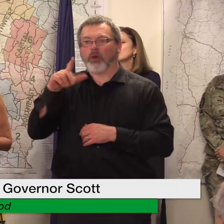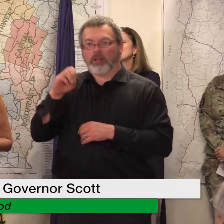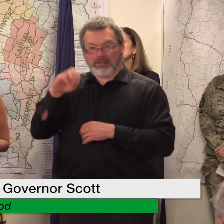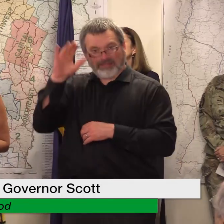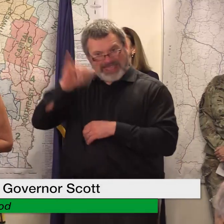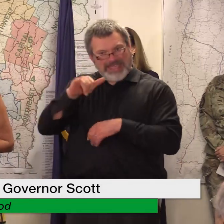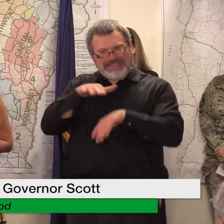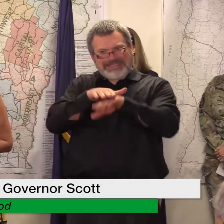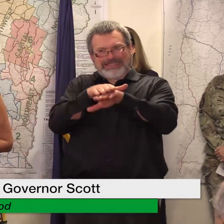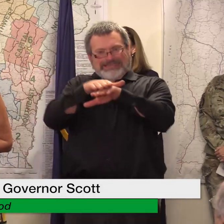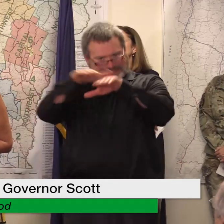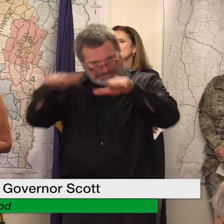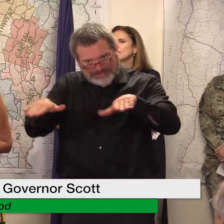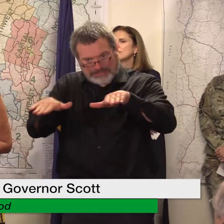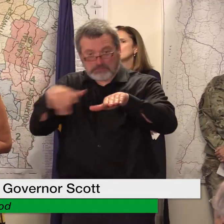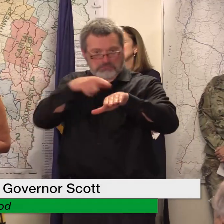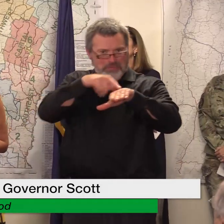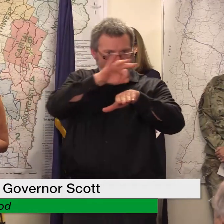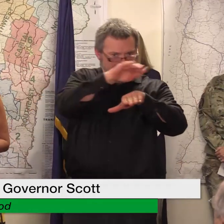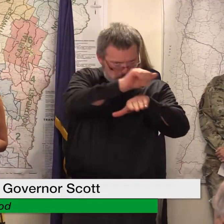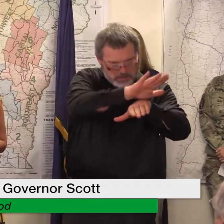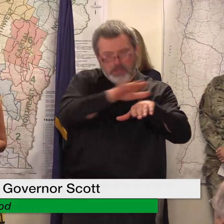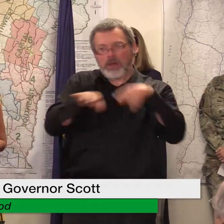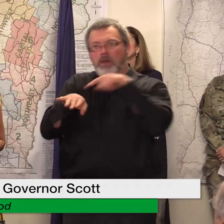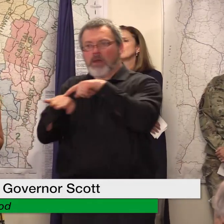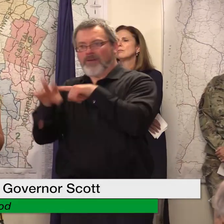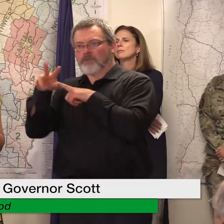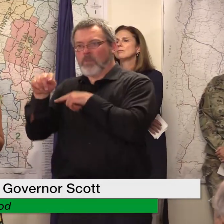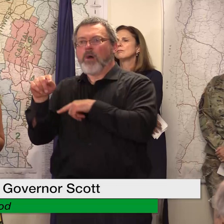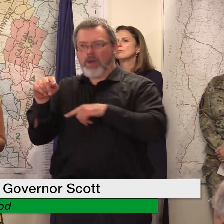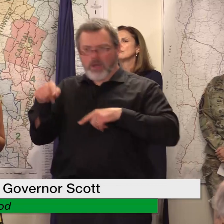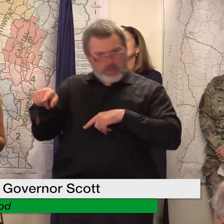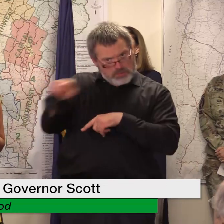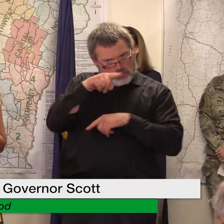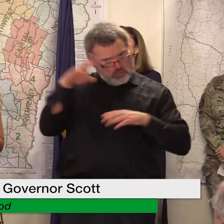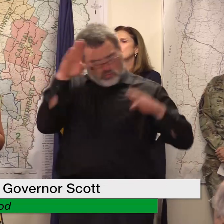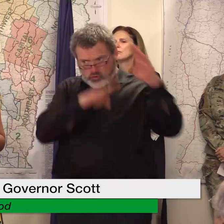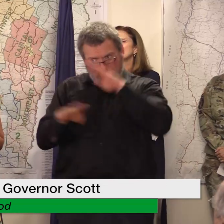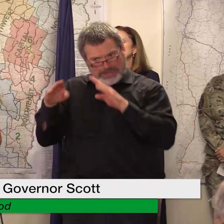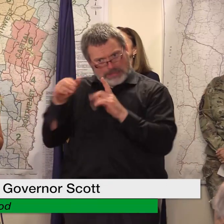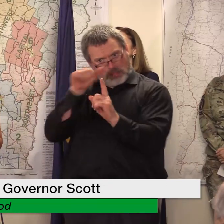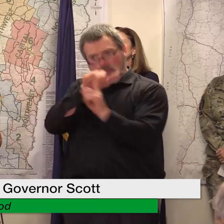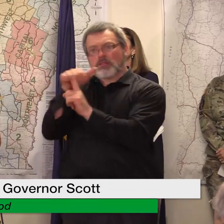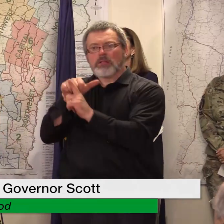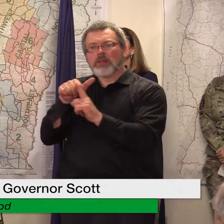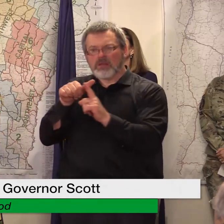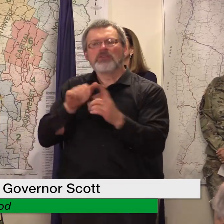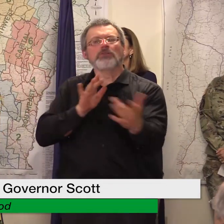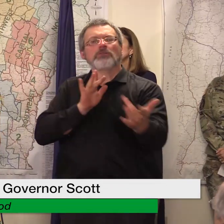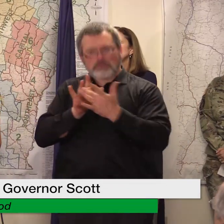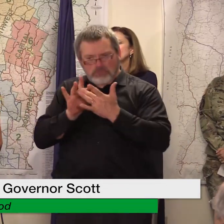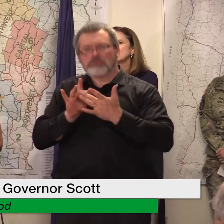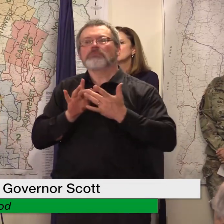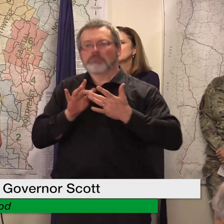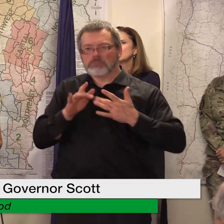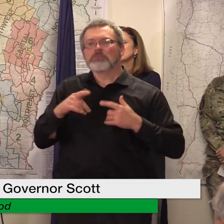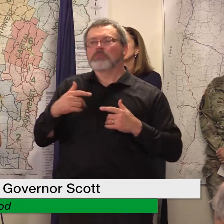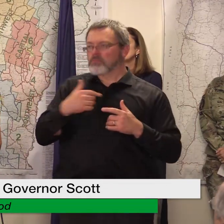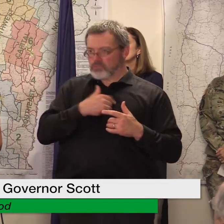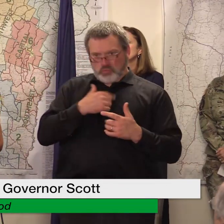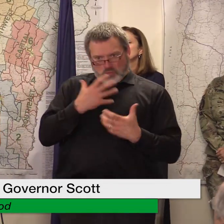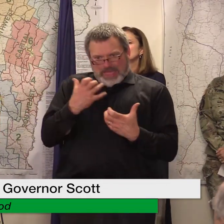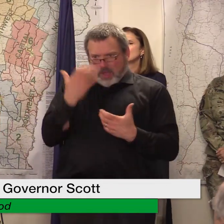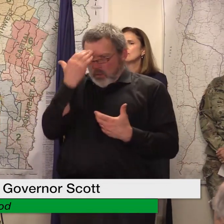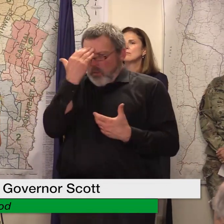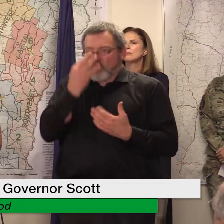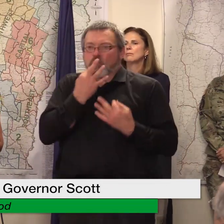um who have expressed concern about what they're being uh sold it happened very early on where where there were people coming